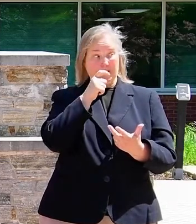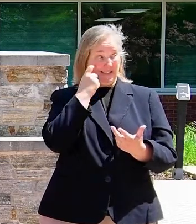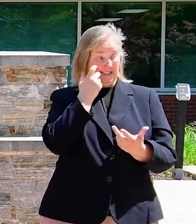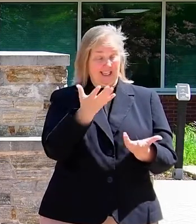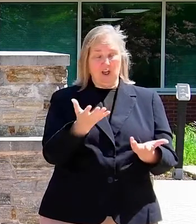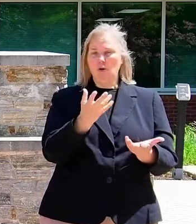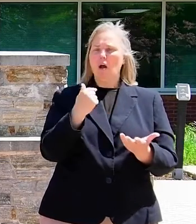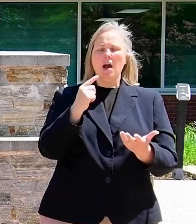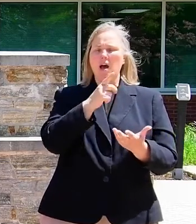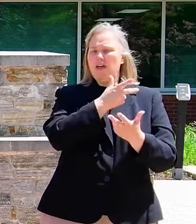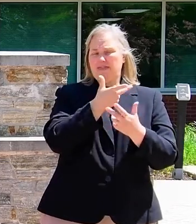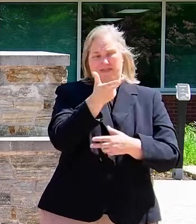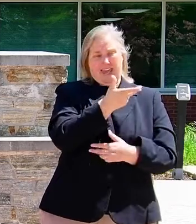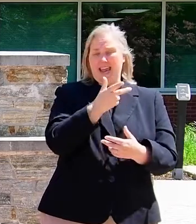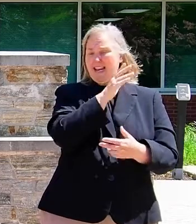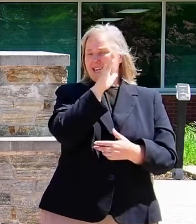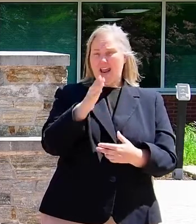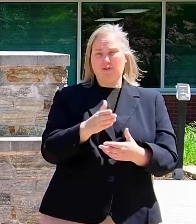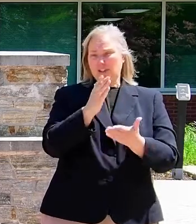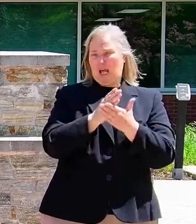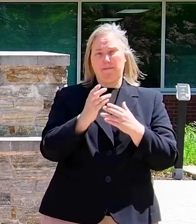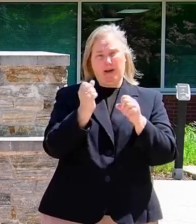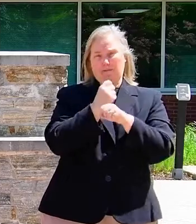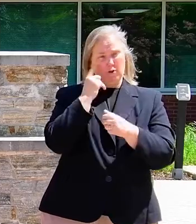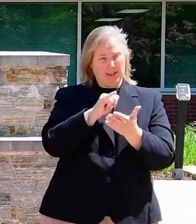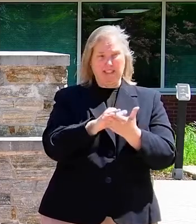this. Thank you as well. Glenn, Jennifer, thank you.